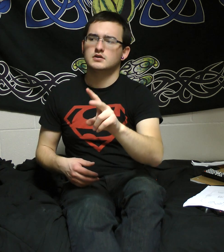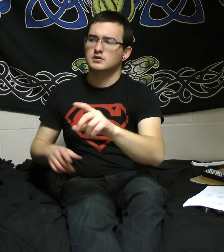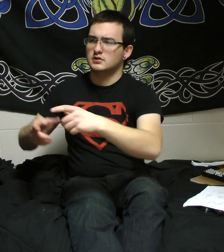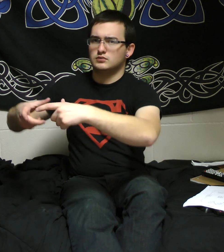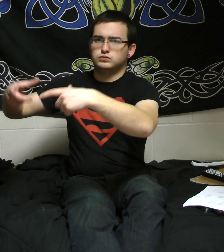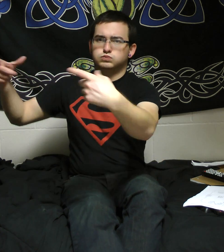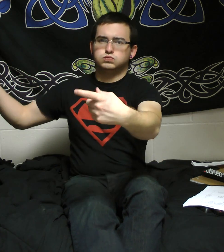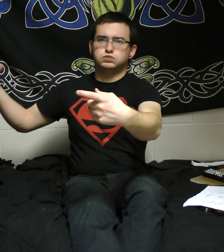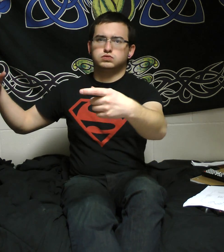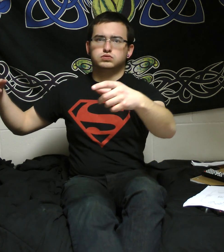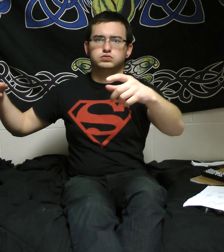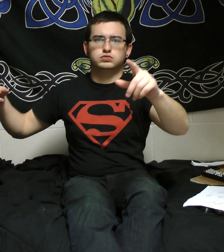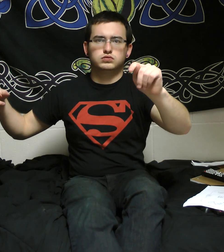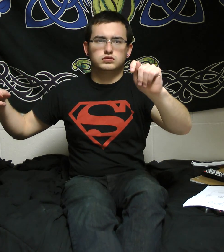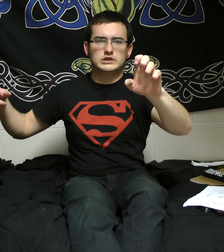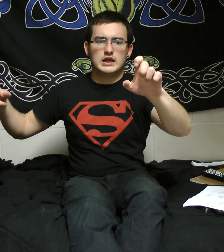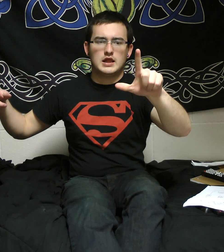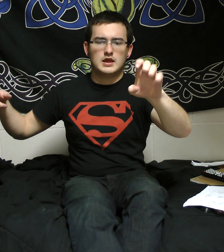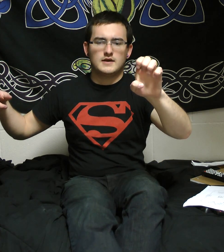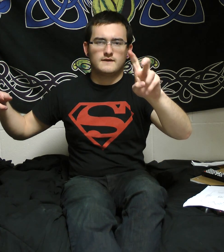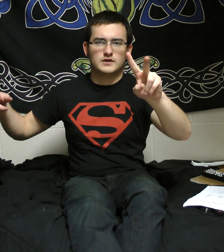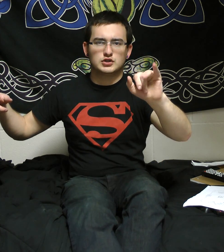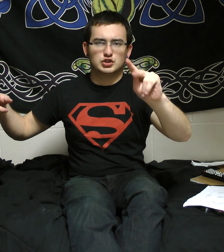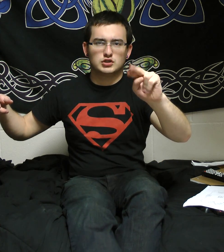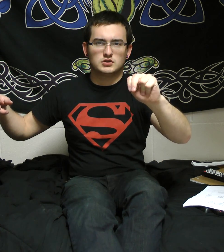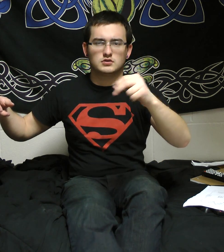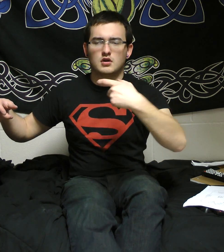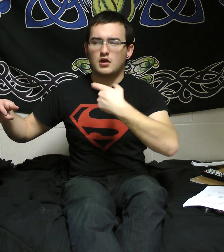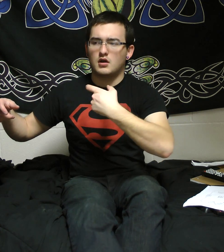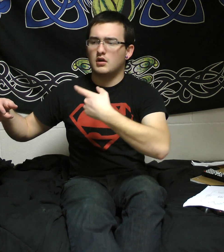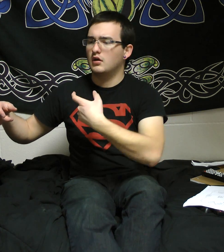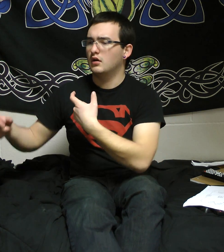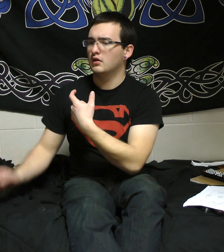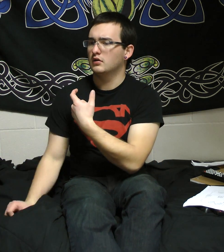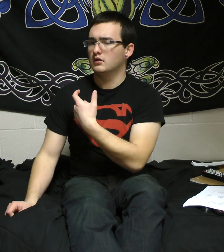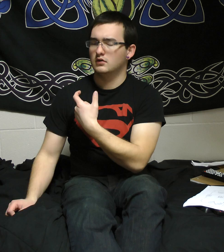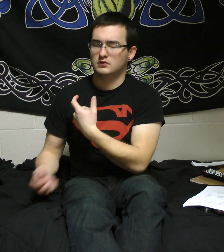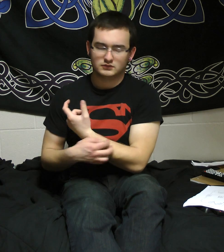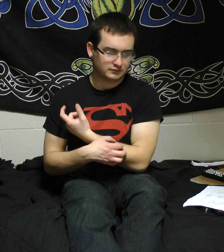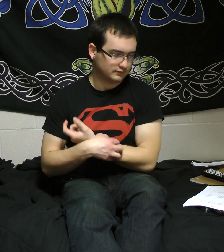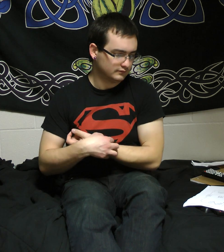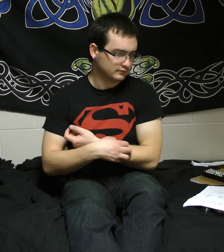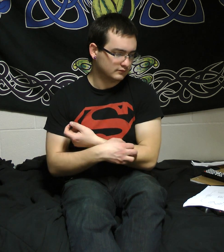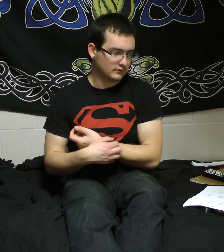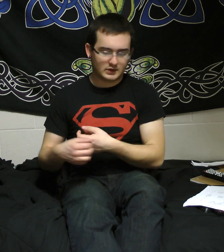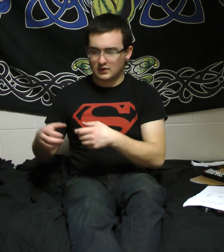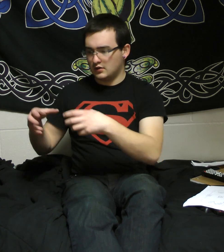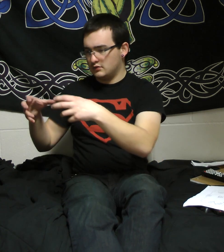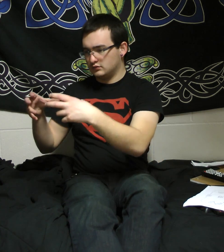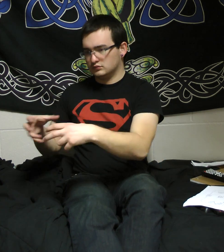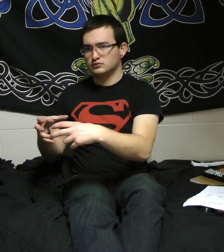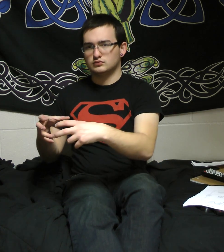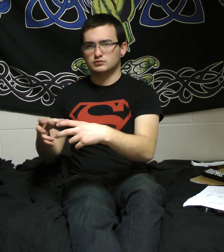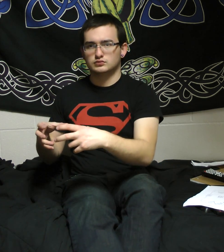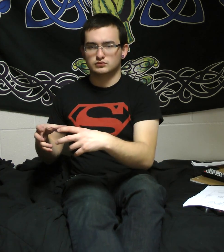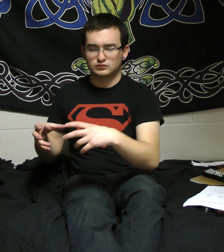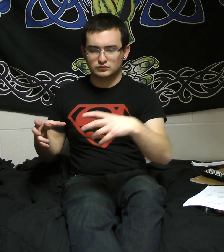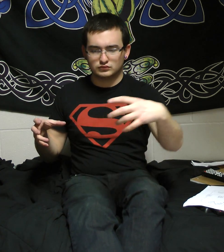where God may appear Something in my heart keeps